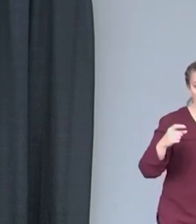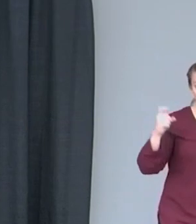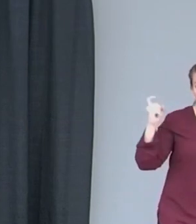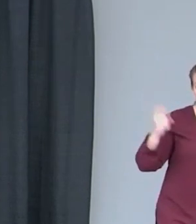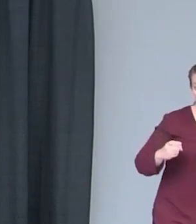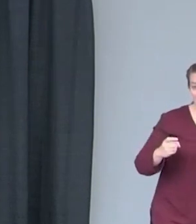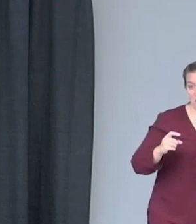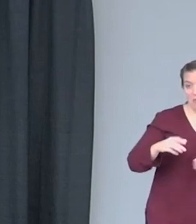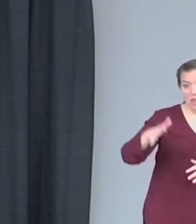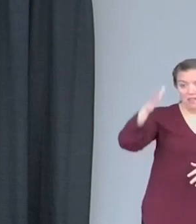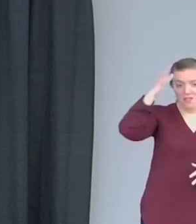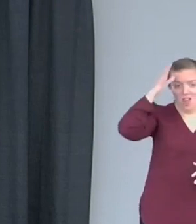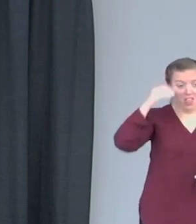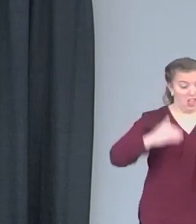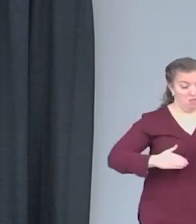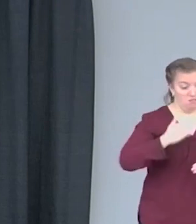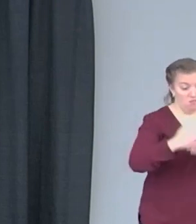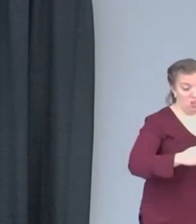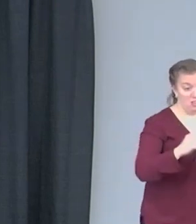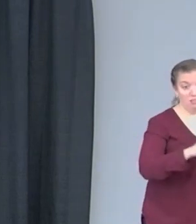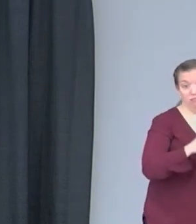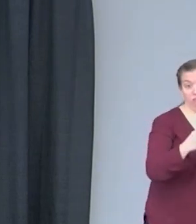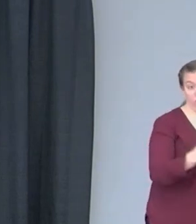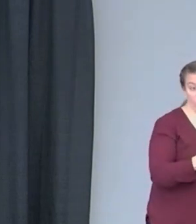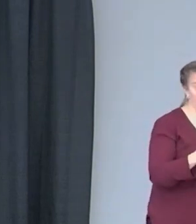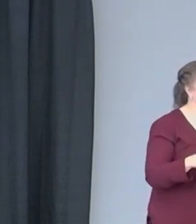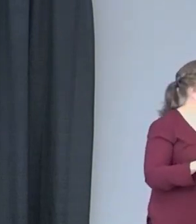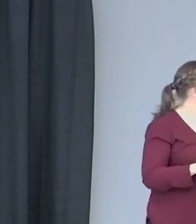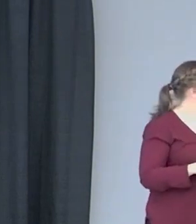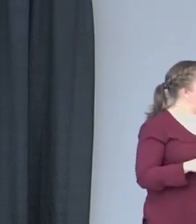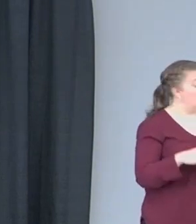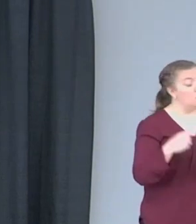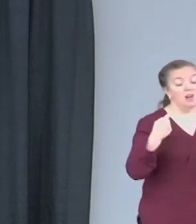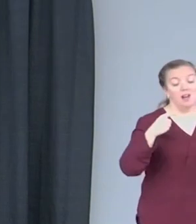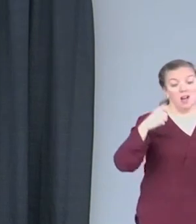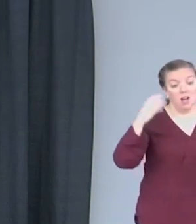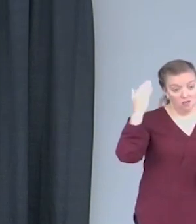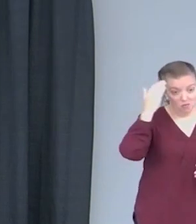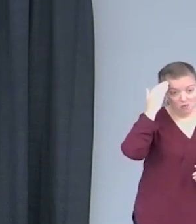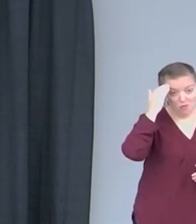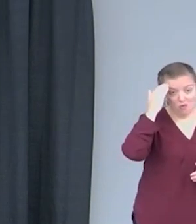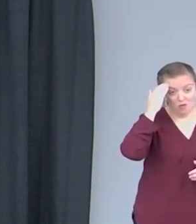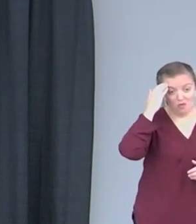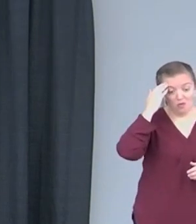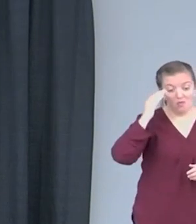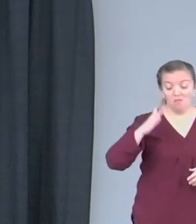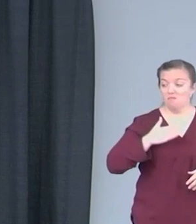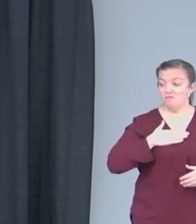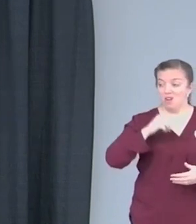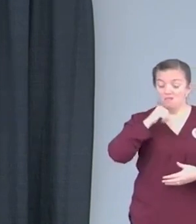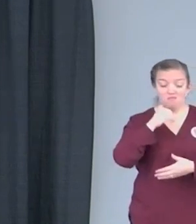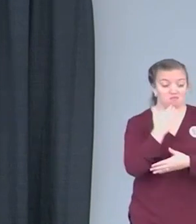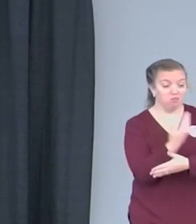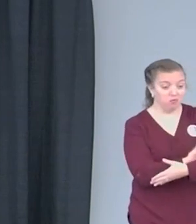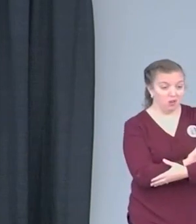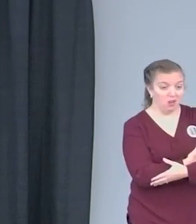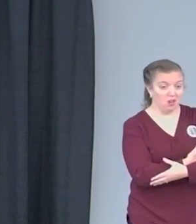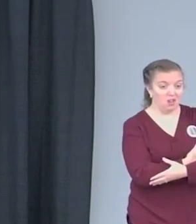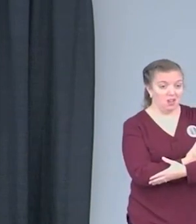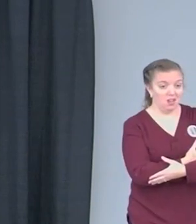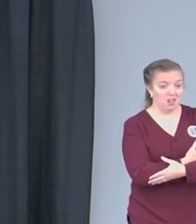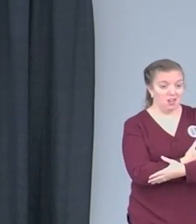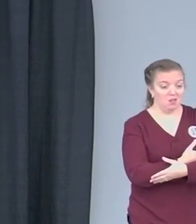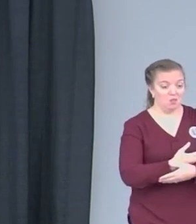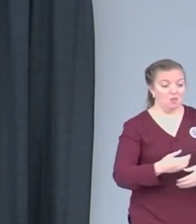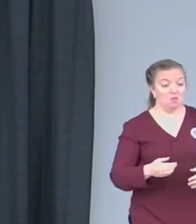father and what that process was going to give me. But what I did know was that this little girl was going to